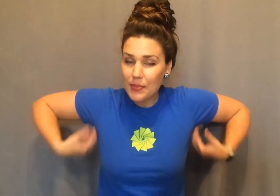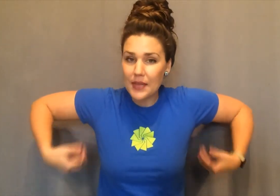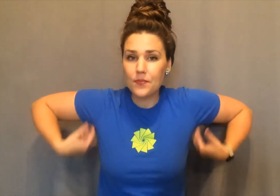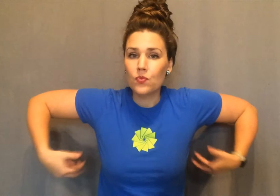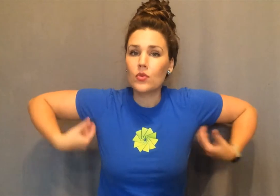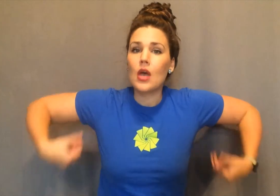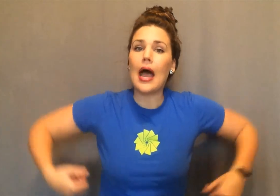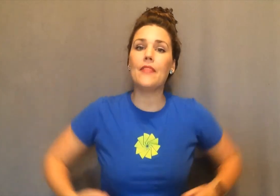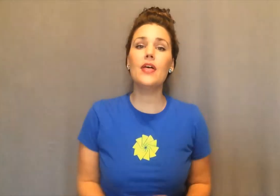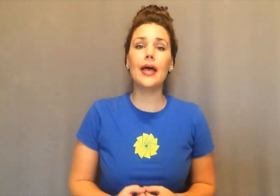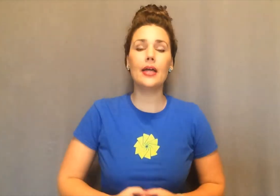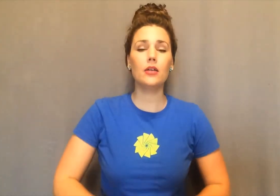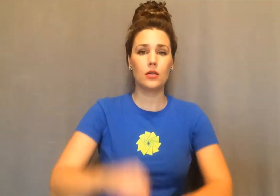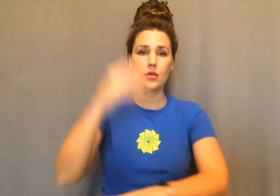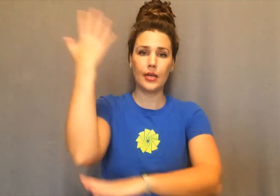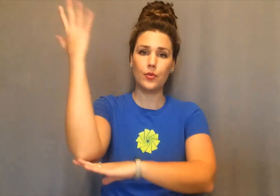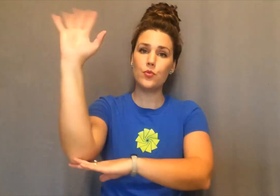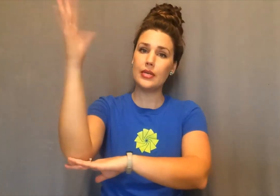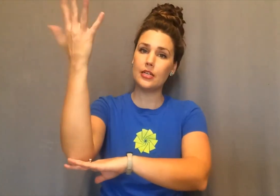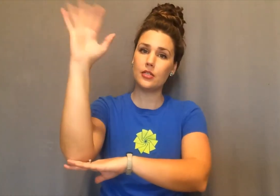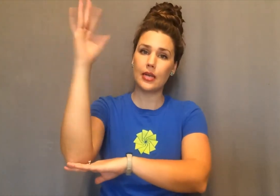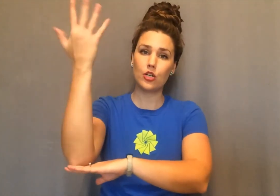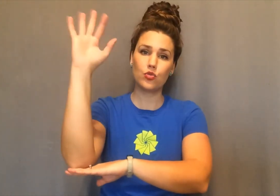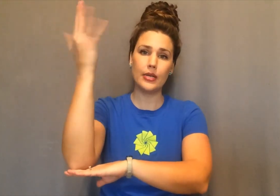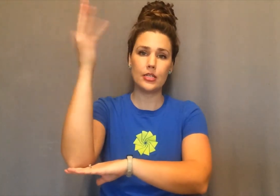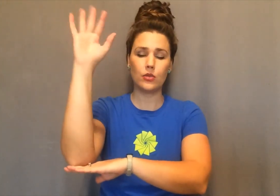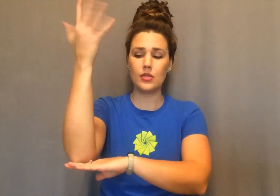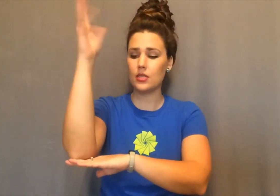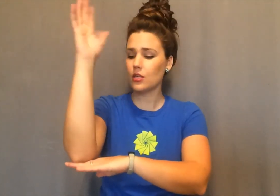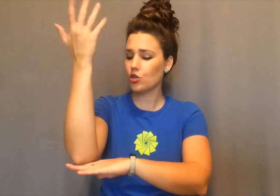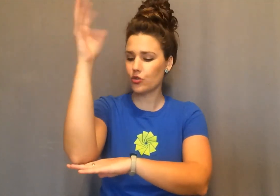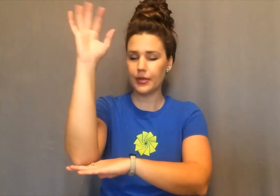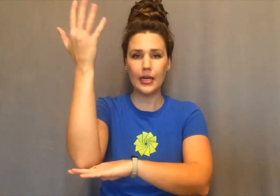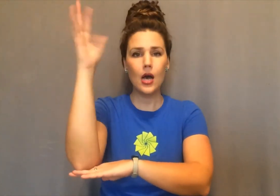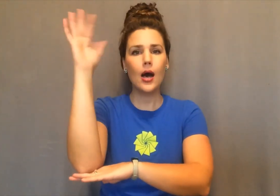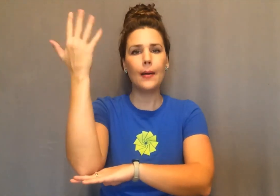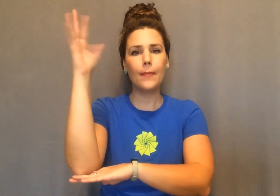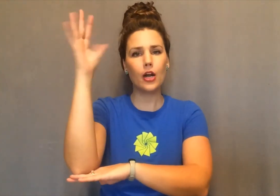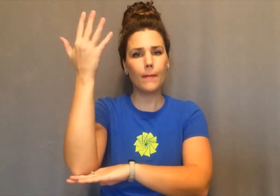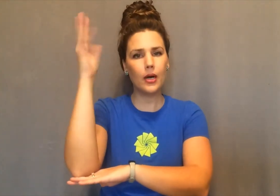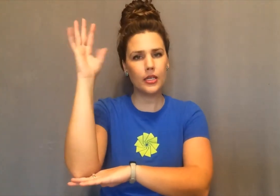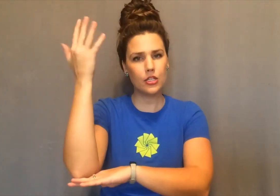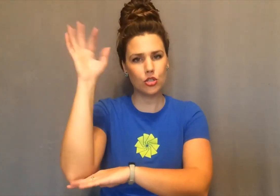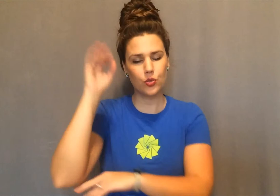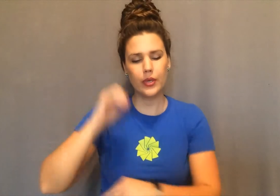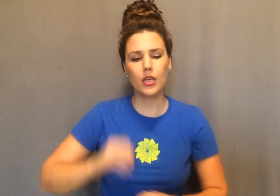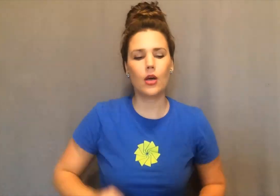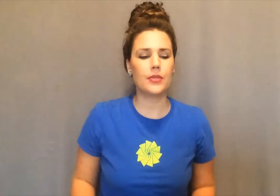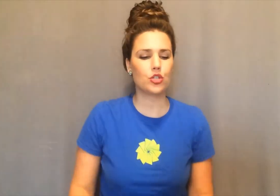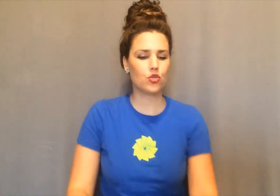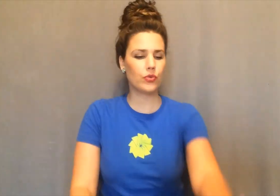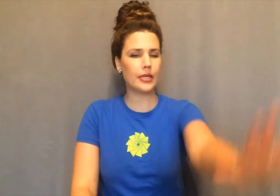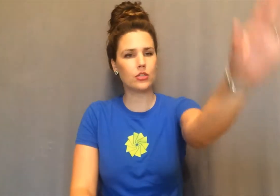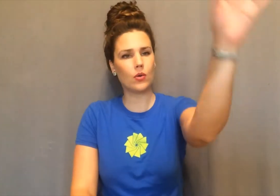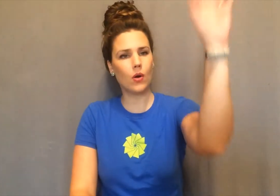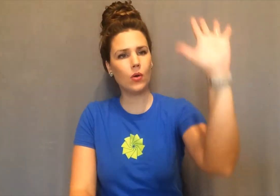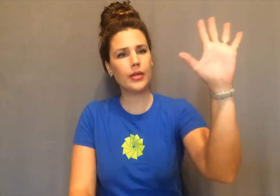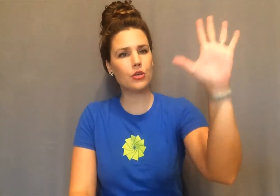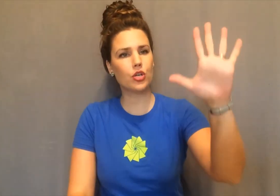me. And then we need to sign tree. So this is our tree. But our monkeys are swinging on this tree. So hold out your